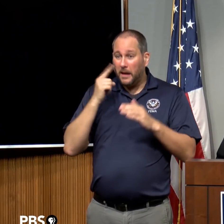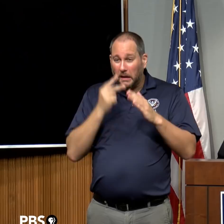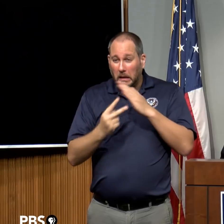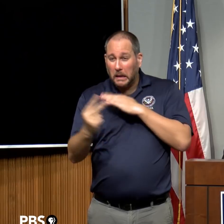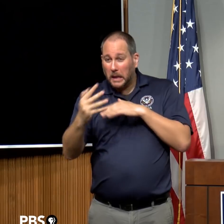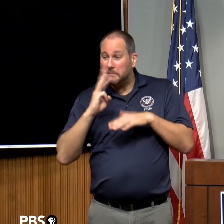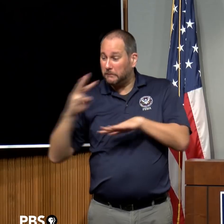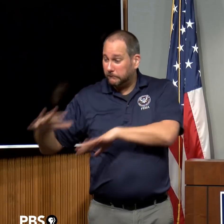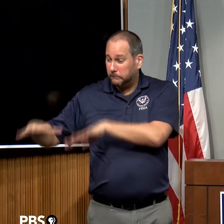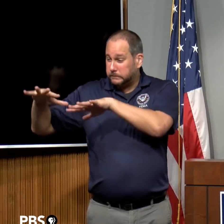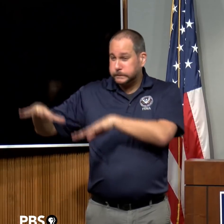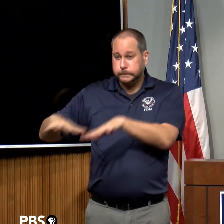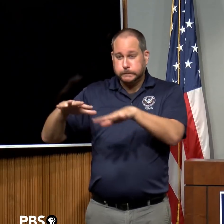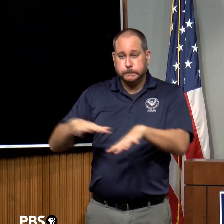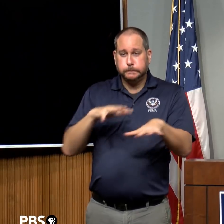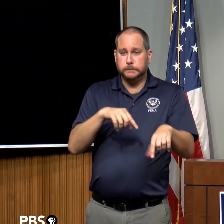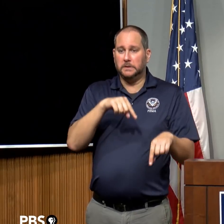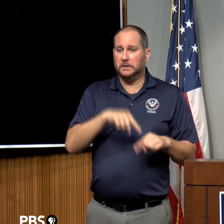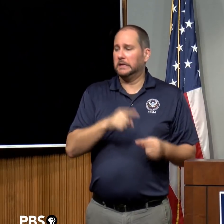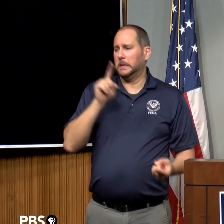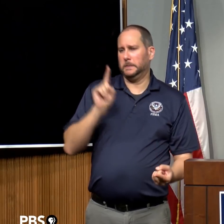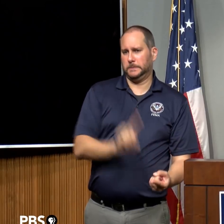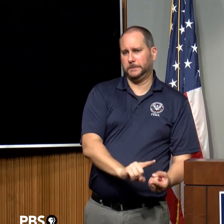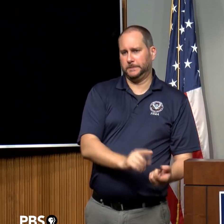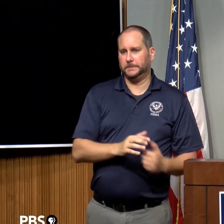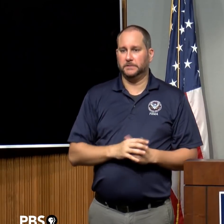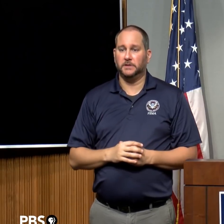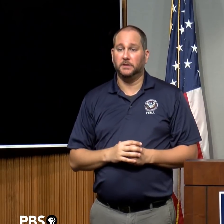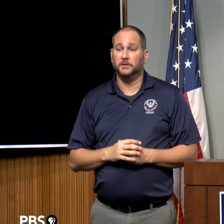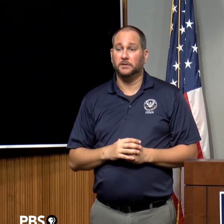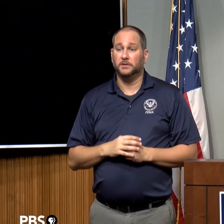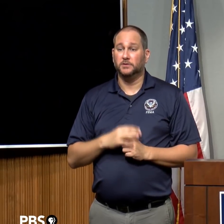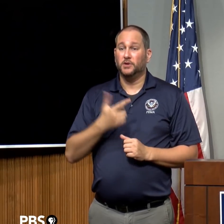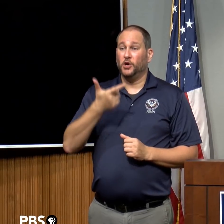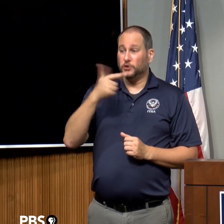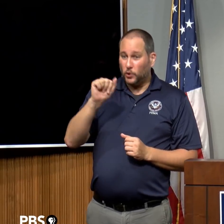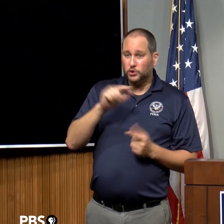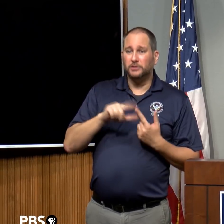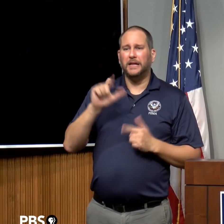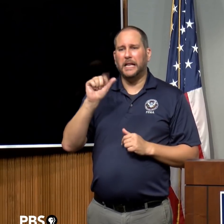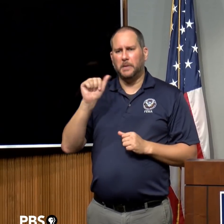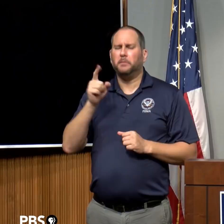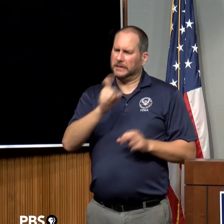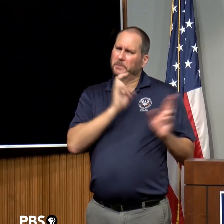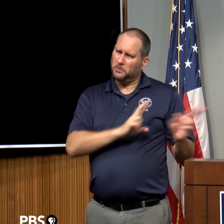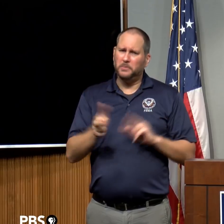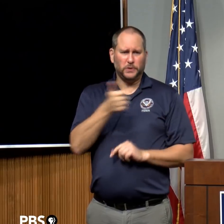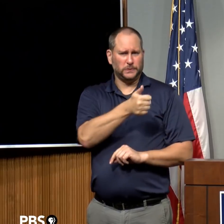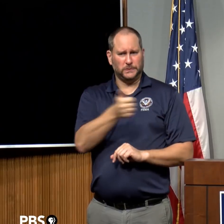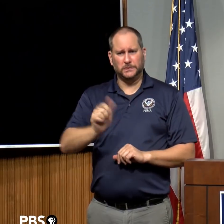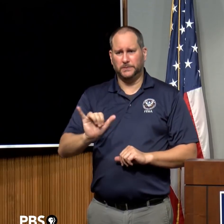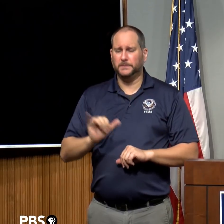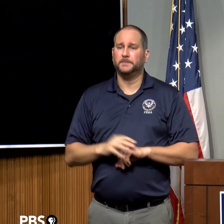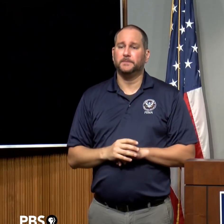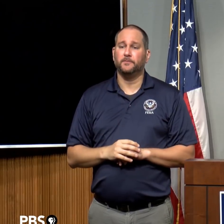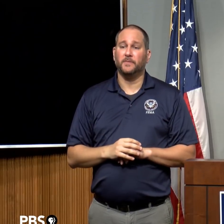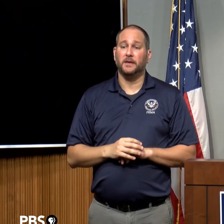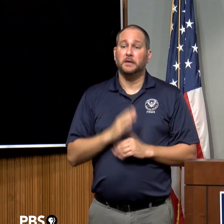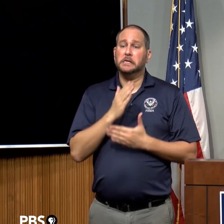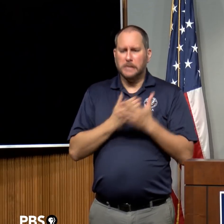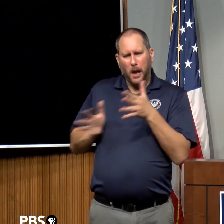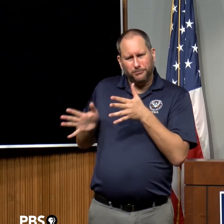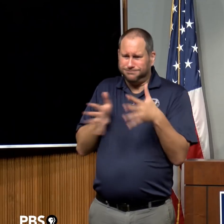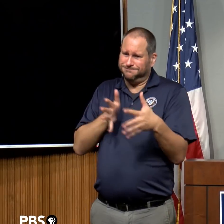to say this, the states of Georgia and Alabama, you know, obviously need to be prepared. Some of the hurricane force winds are going to go well inland,